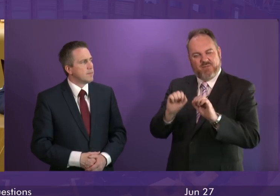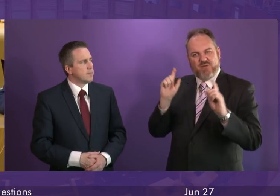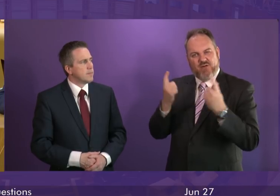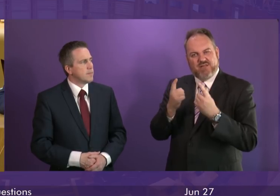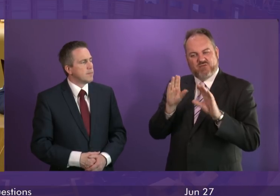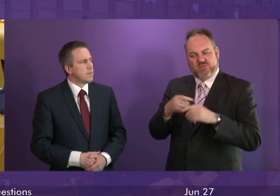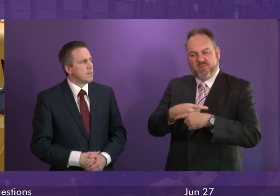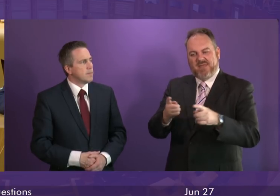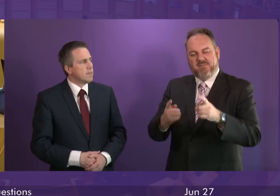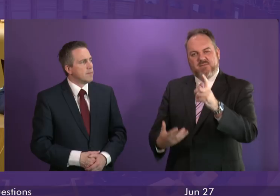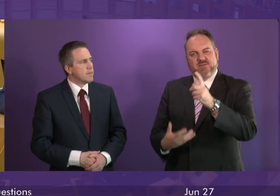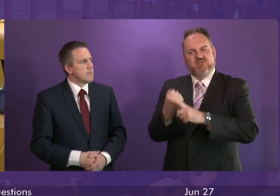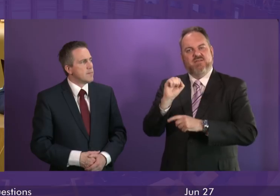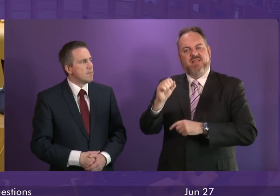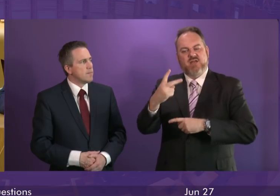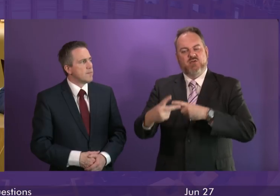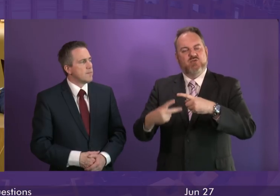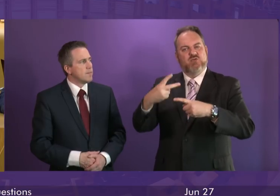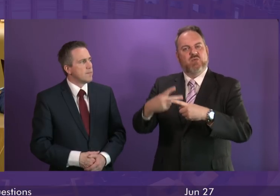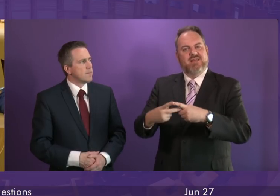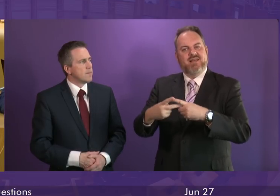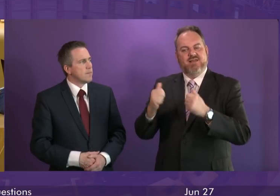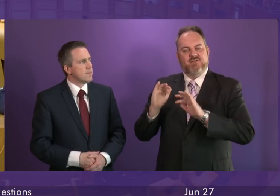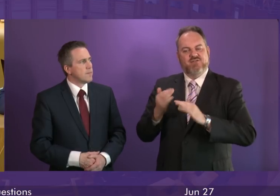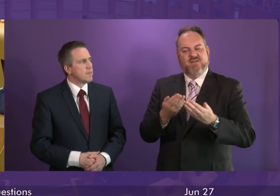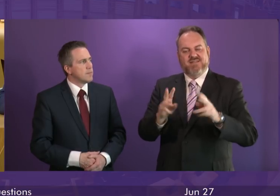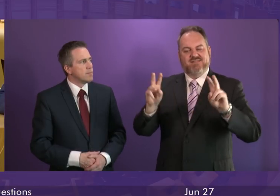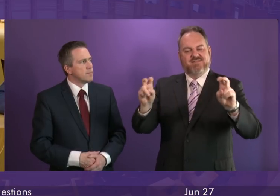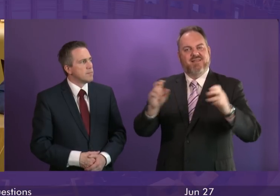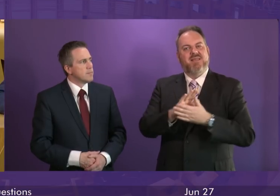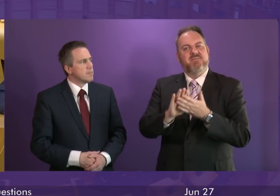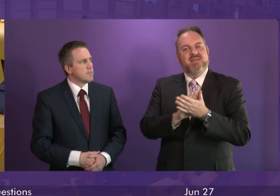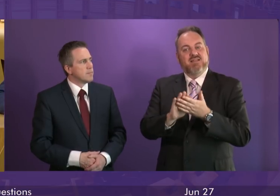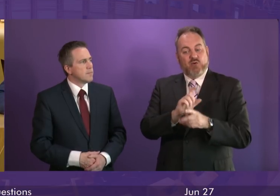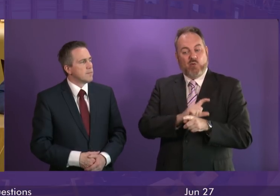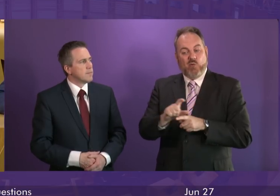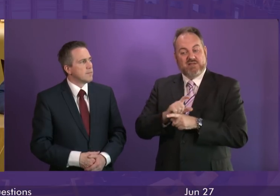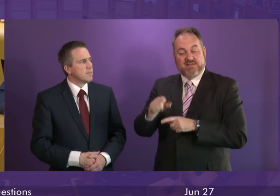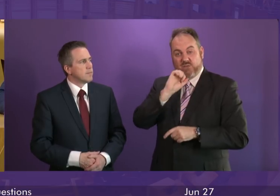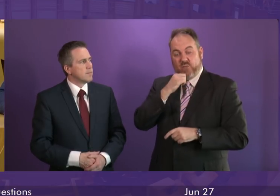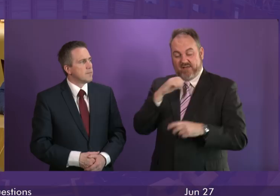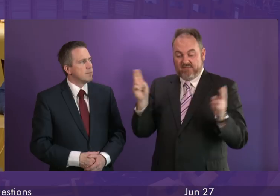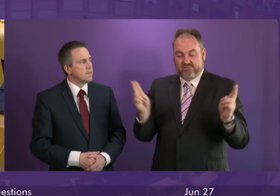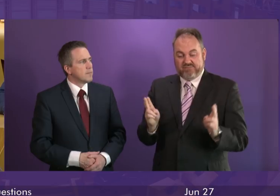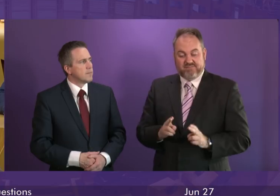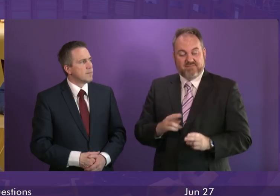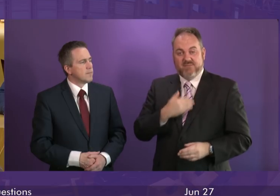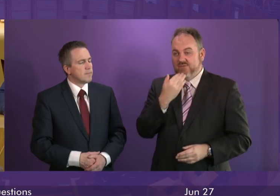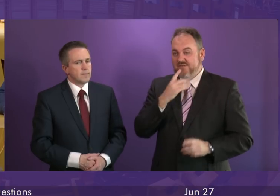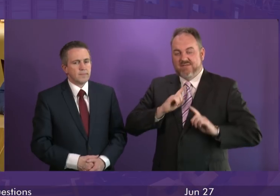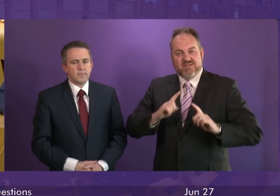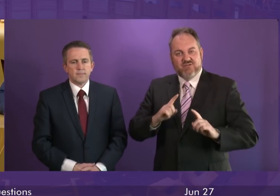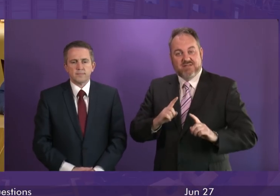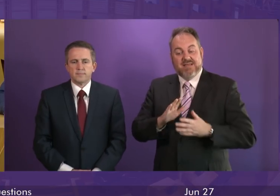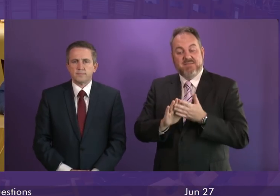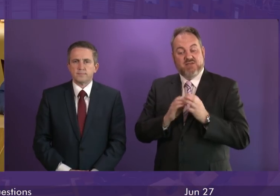those lecturers from achieving their two years' service, put courses at risk, and ultimately it will be